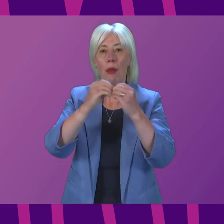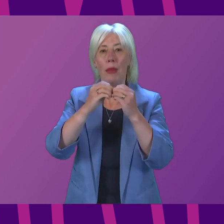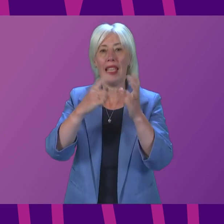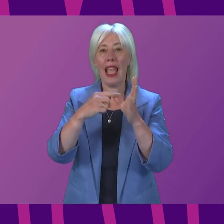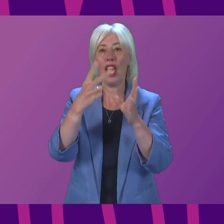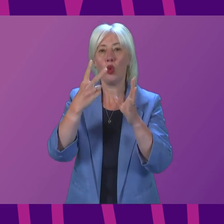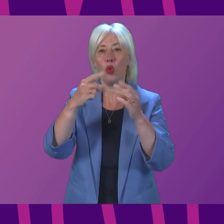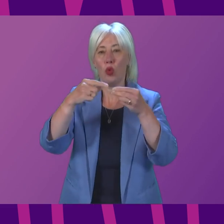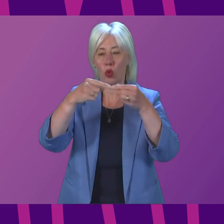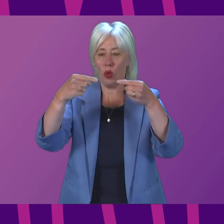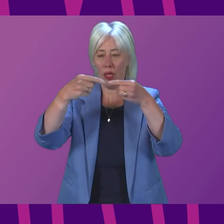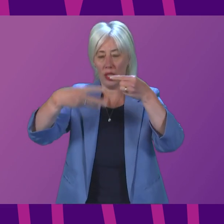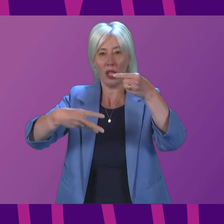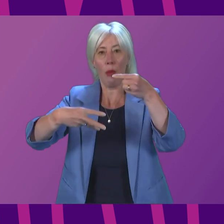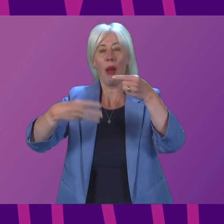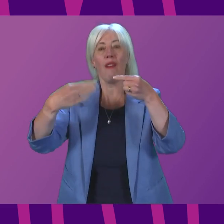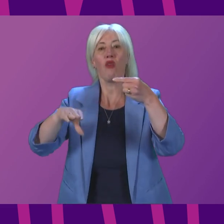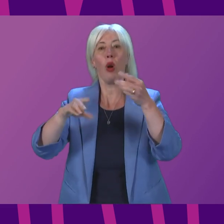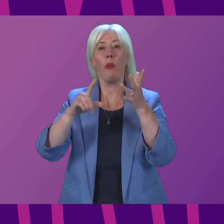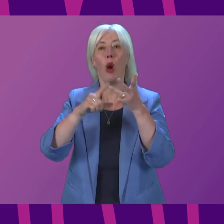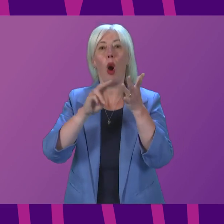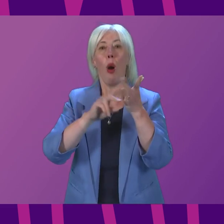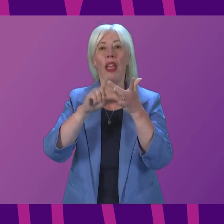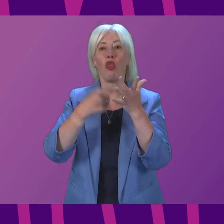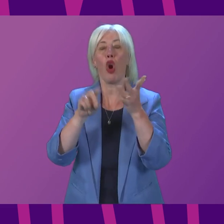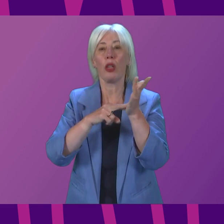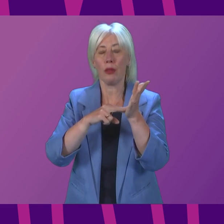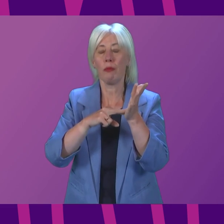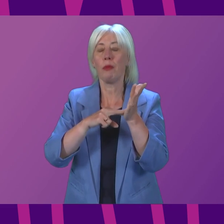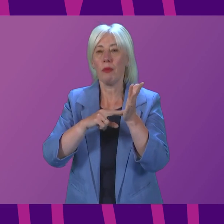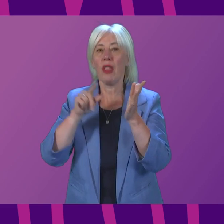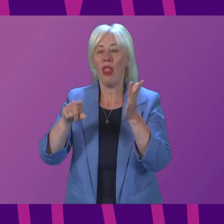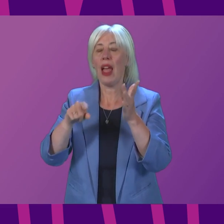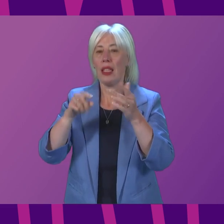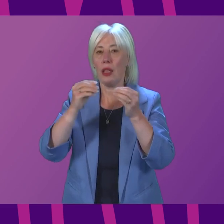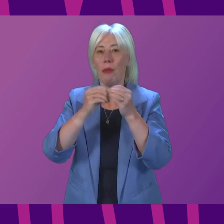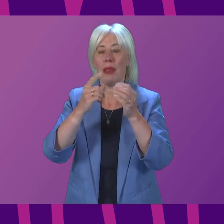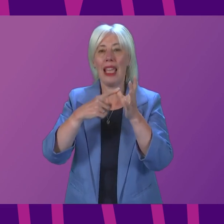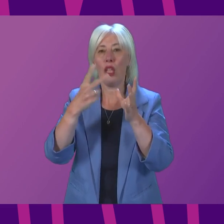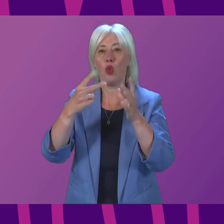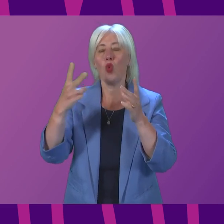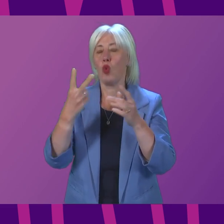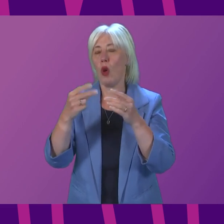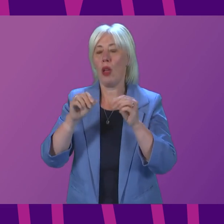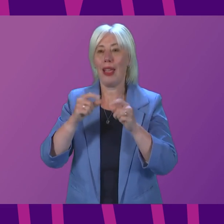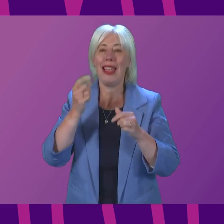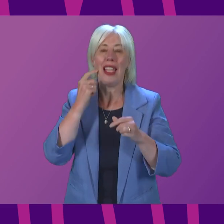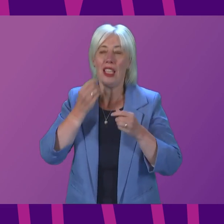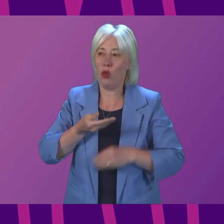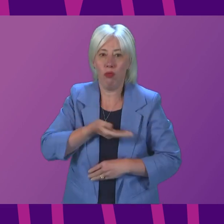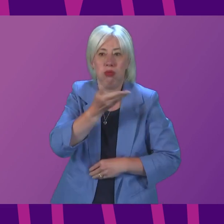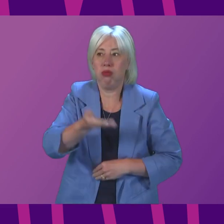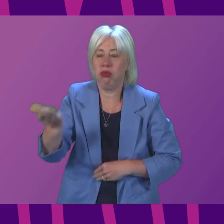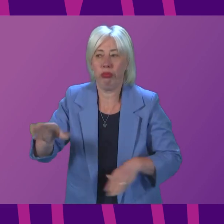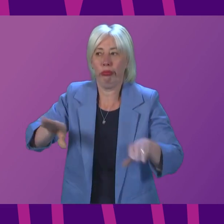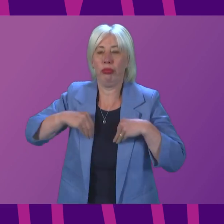sub-lineage of the Omicron variant, which is estimated to be significantly more transmissible, with a growth rate